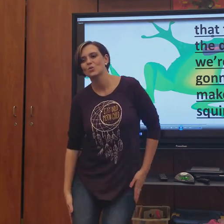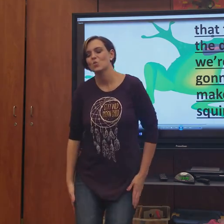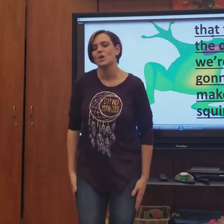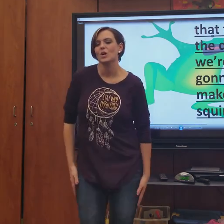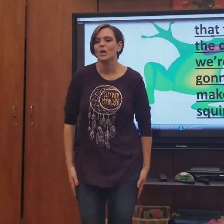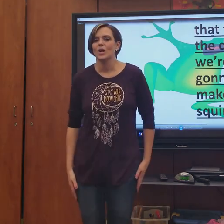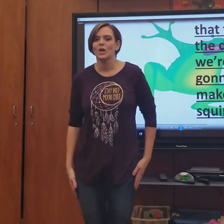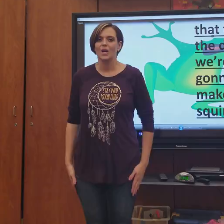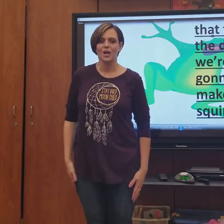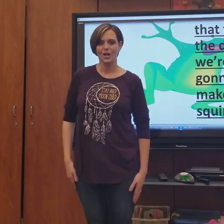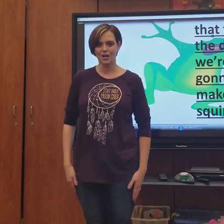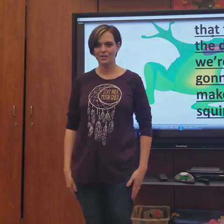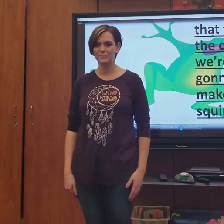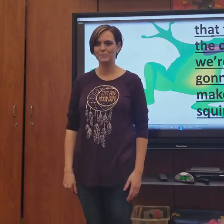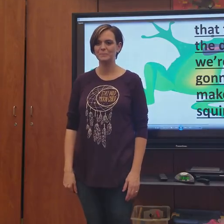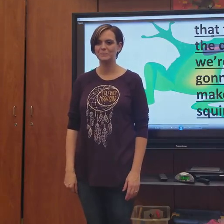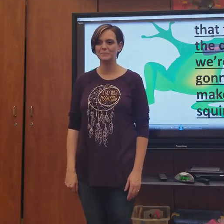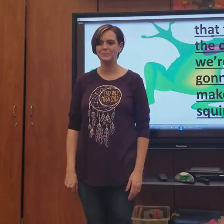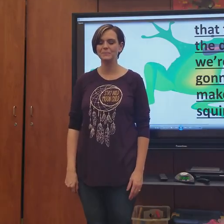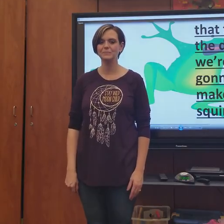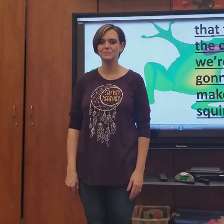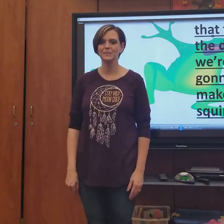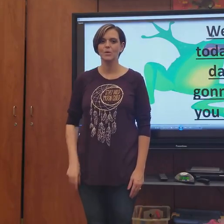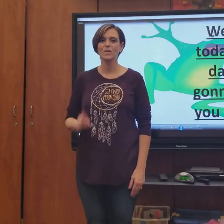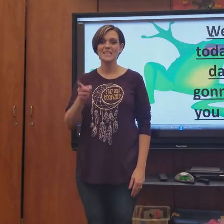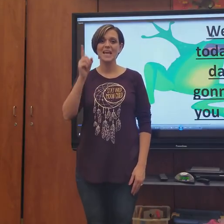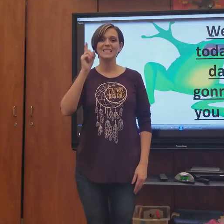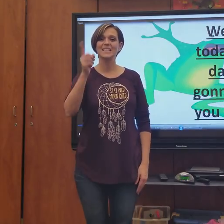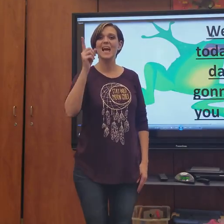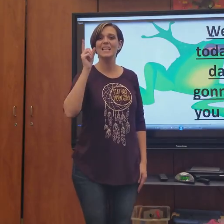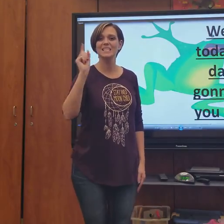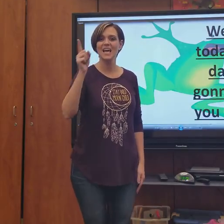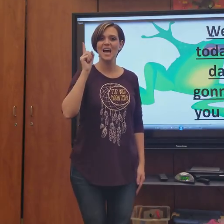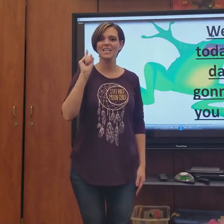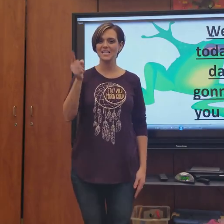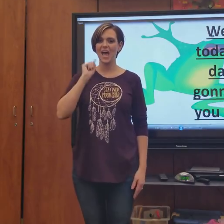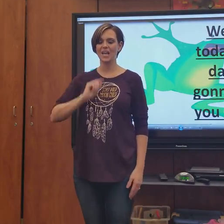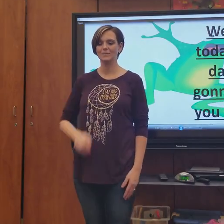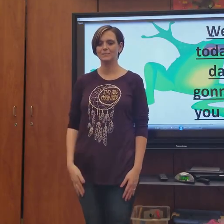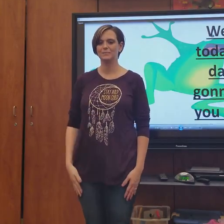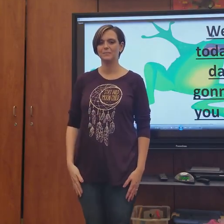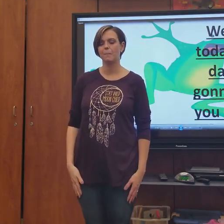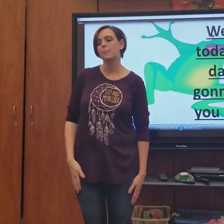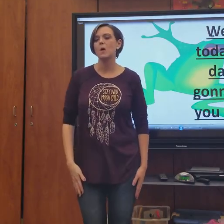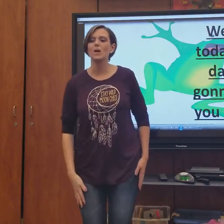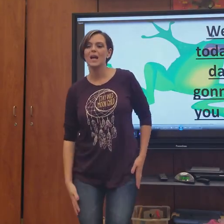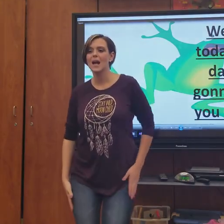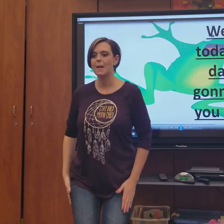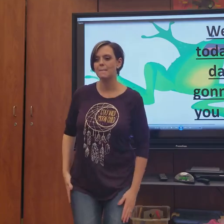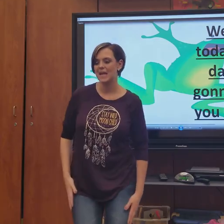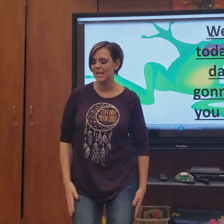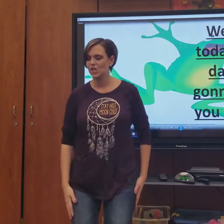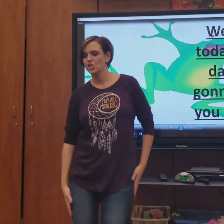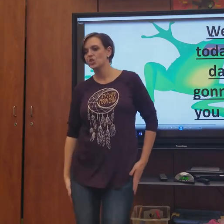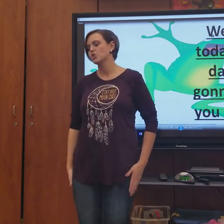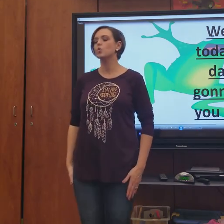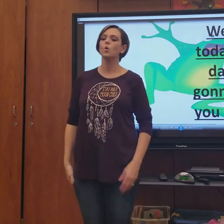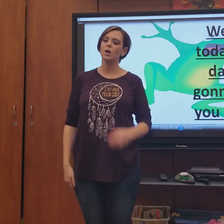squirm. We said today's the day we're gonna make you squirm.